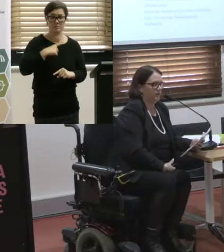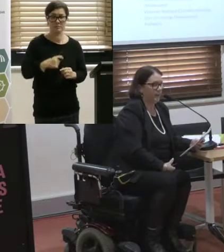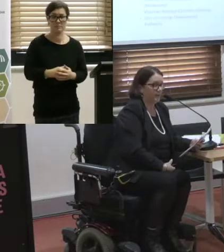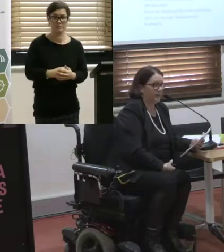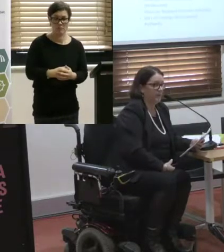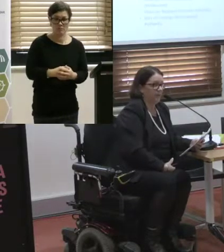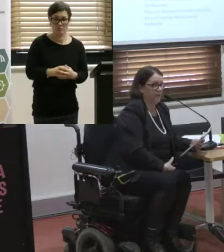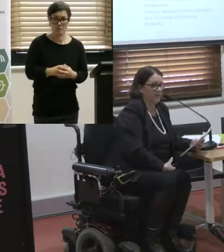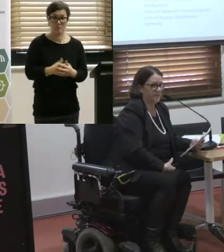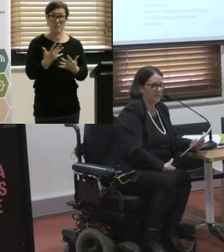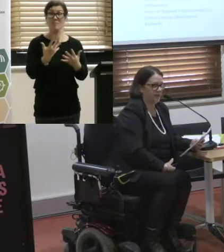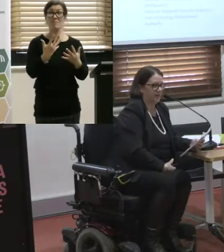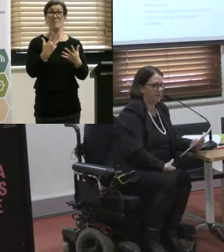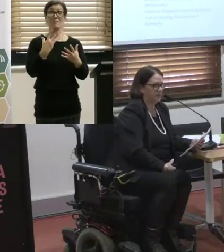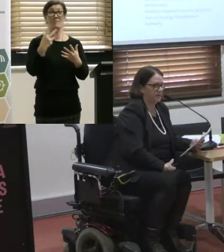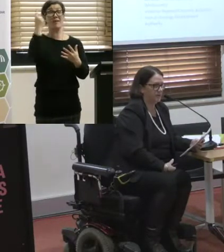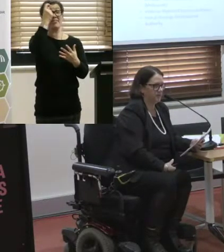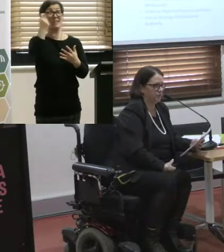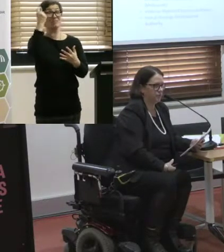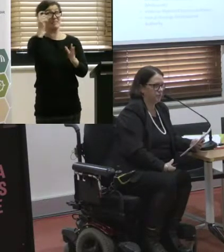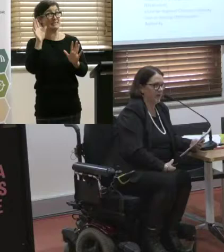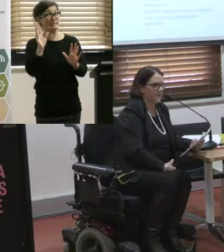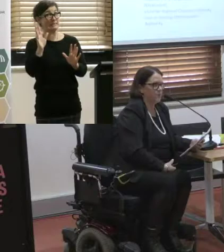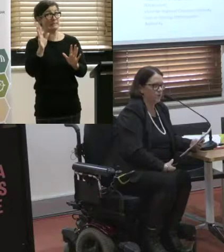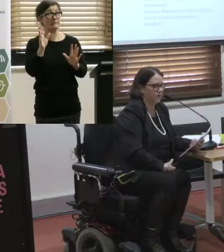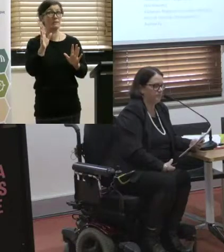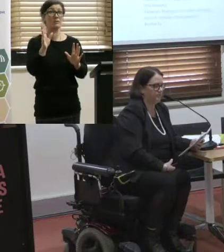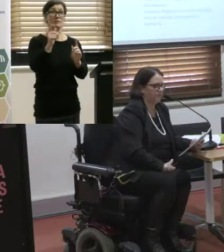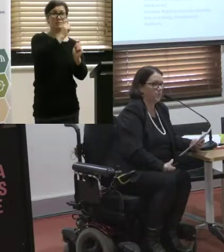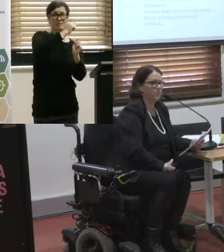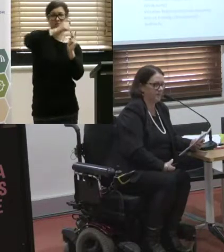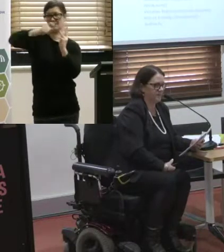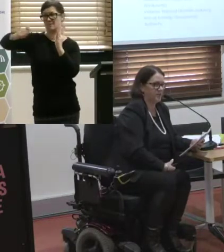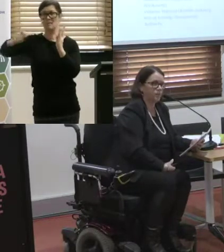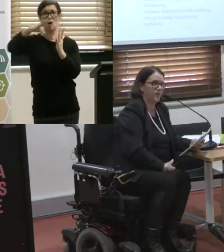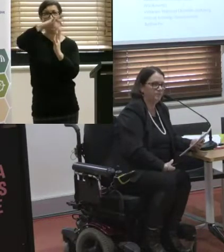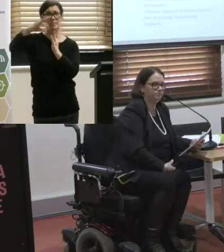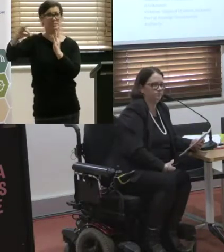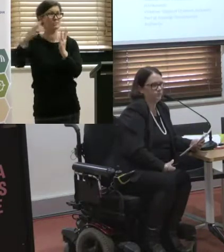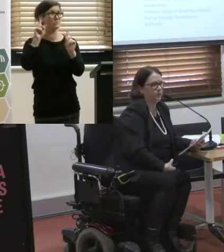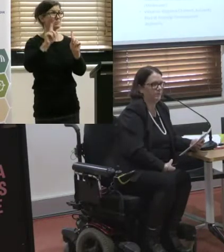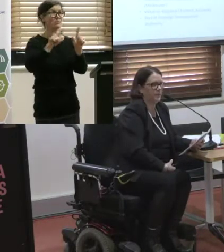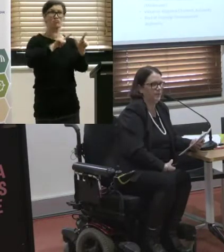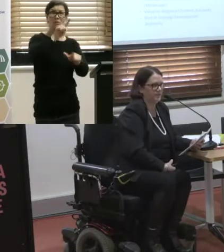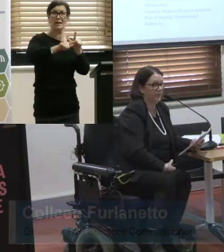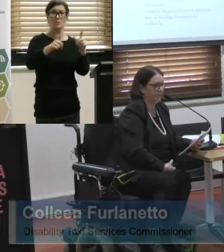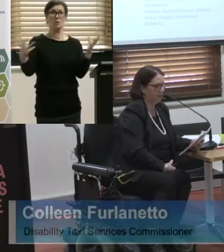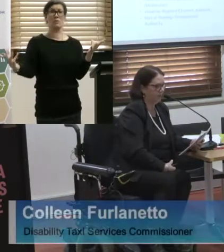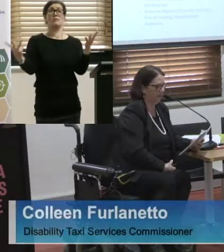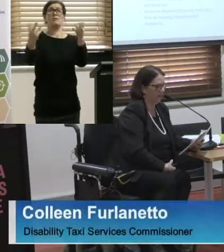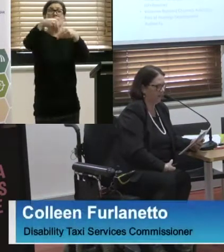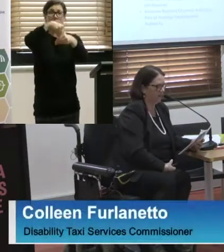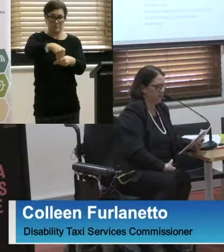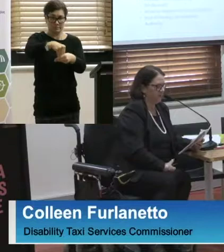theoretically, all these transport options into one place, really,